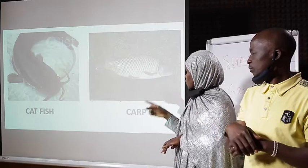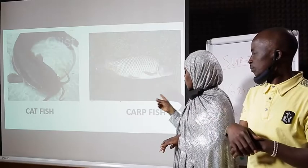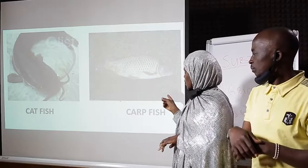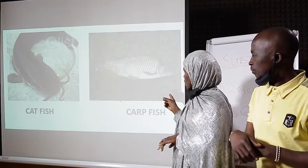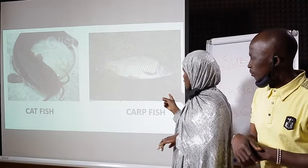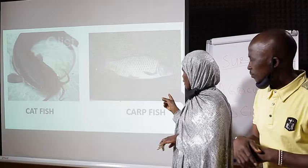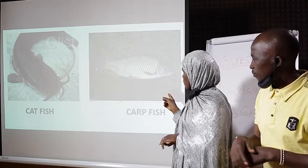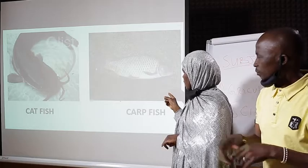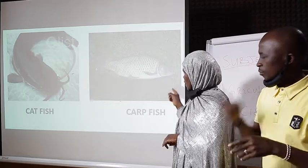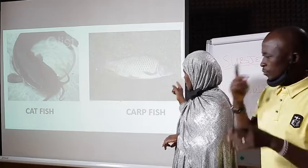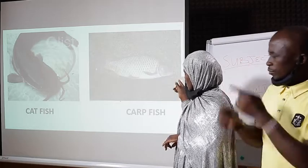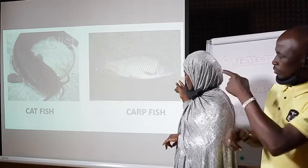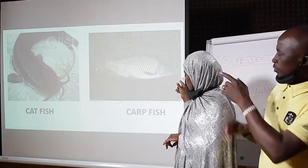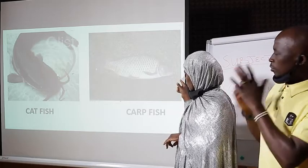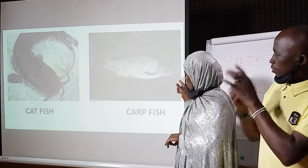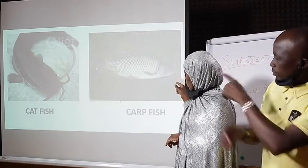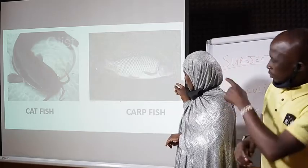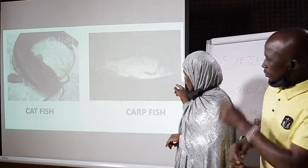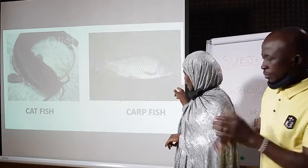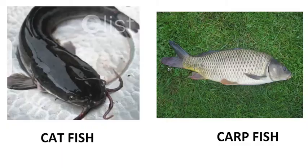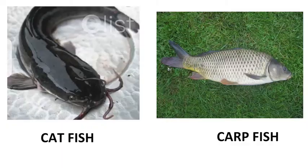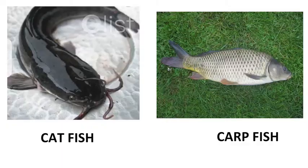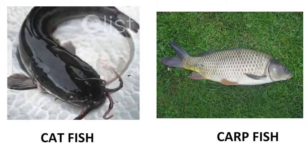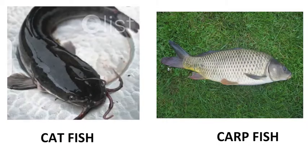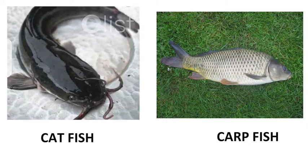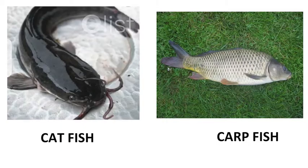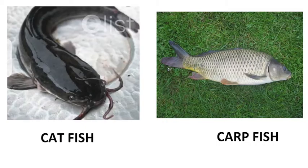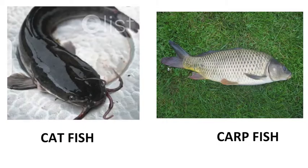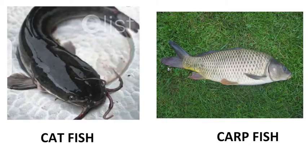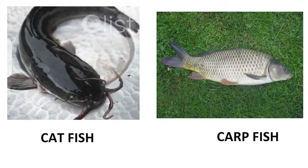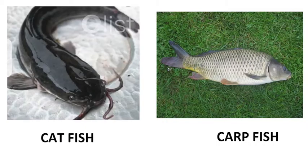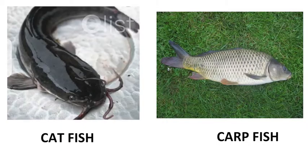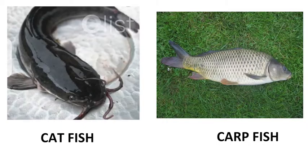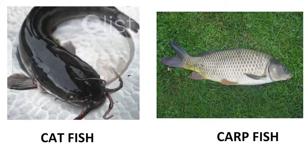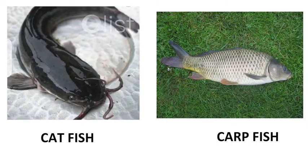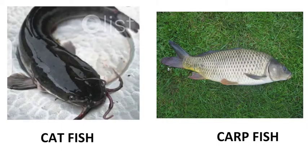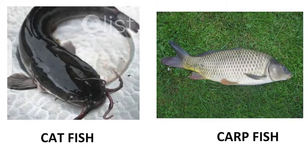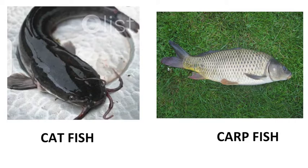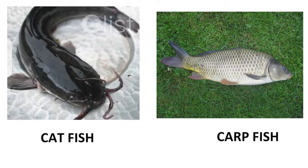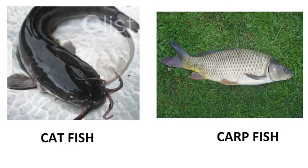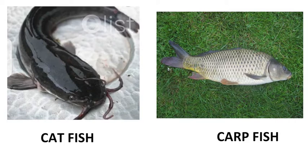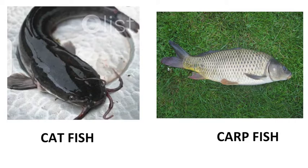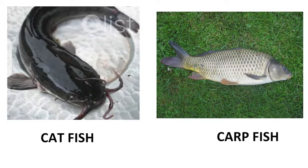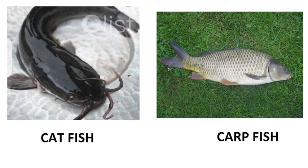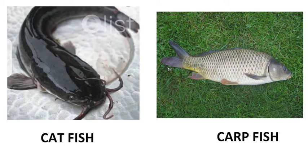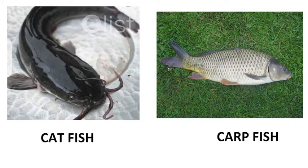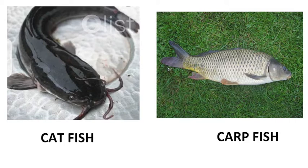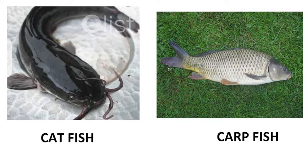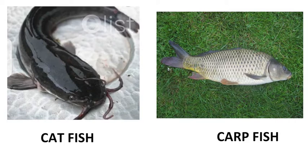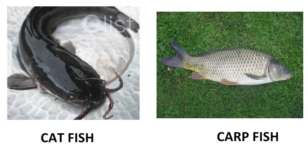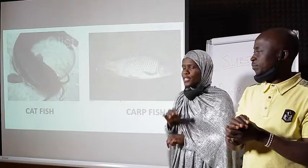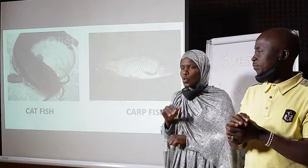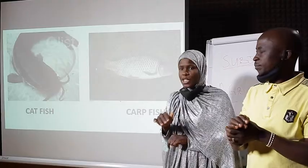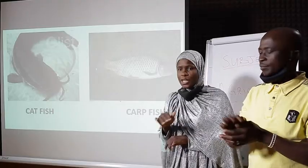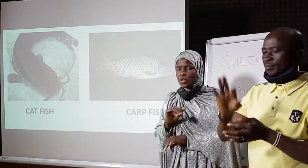As you can see here, this is a picture or diagram of what? Fresh water fish. They live in fresh